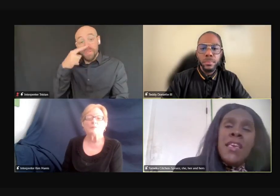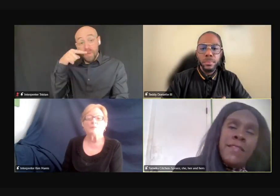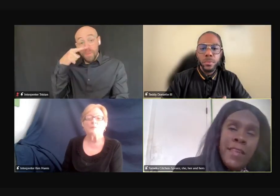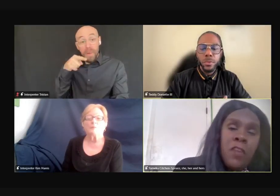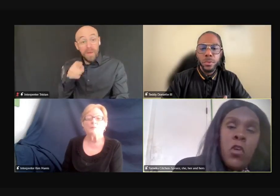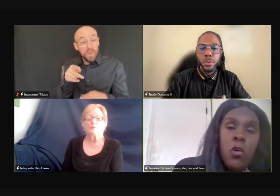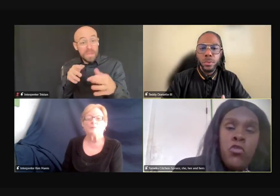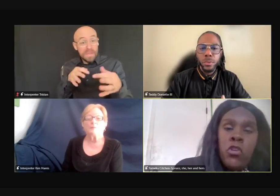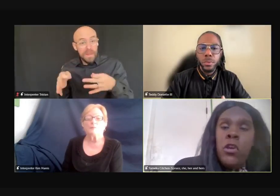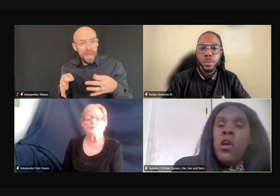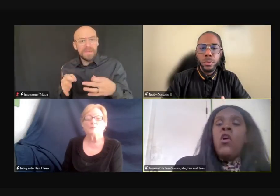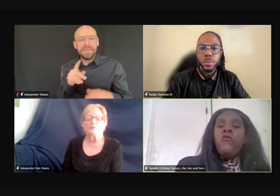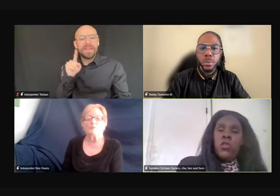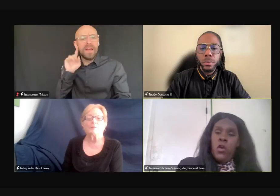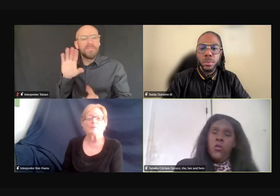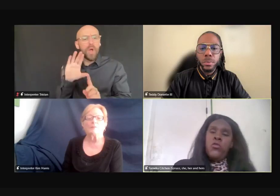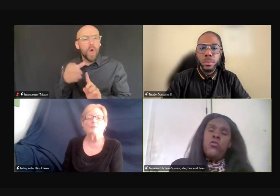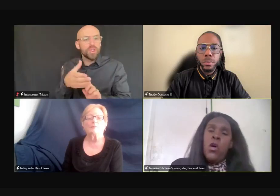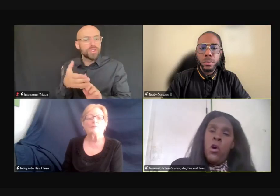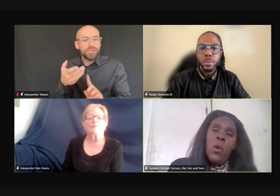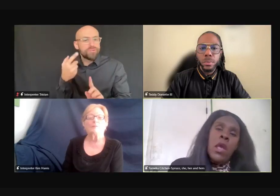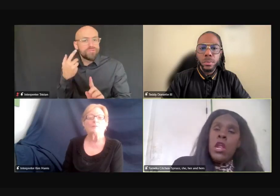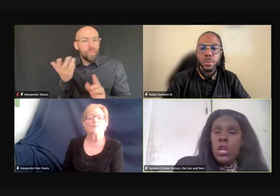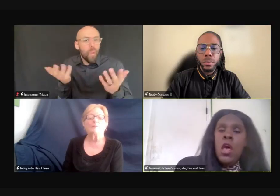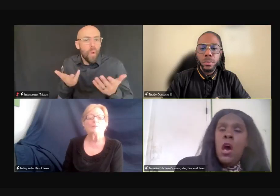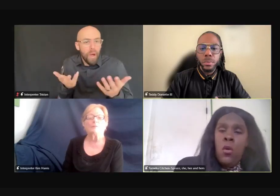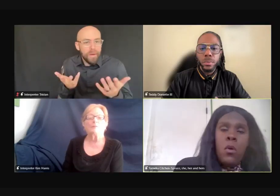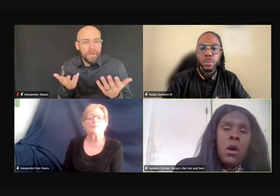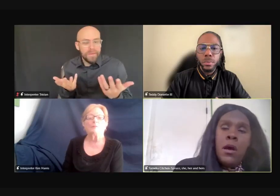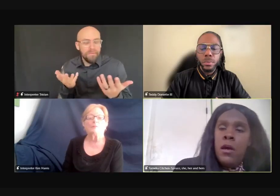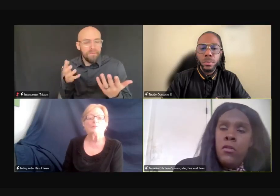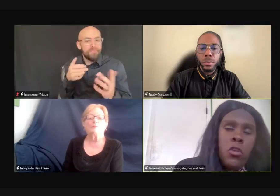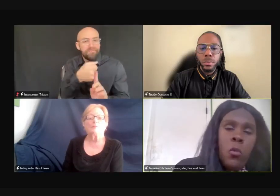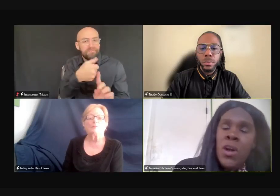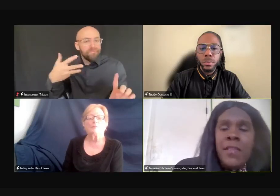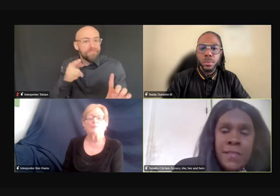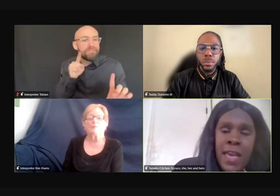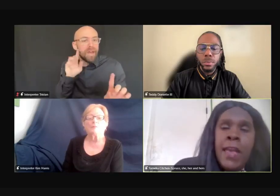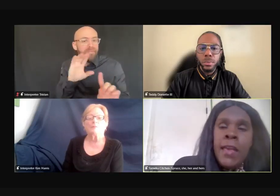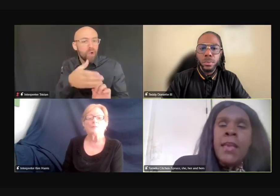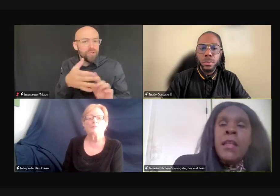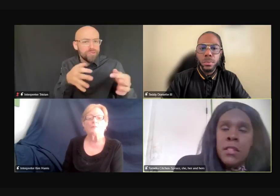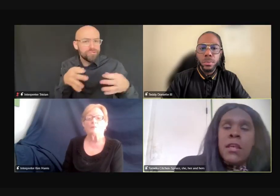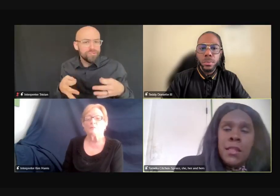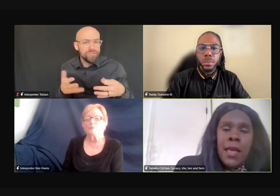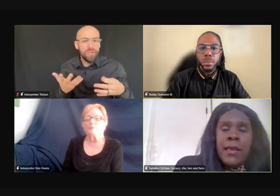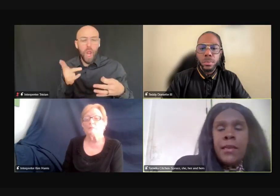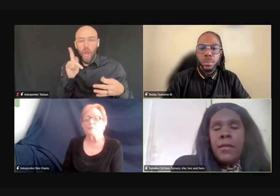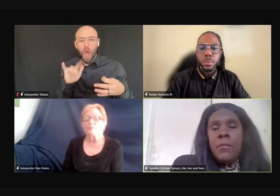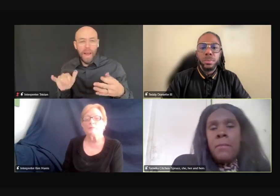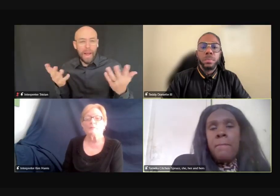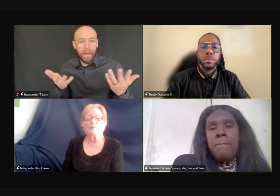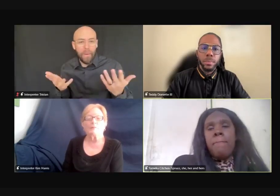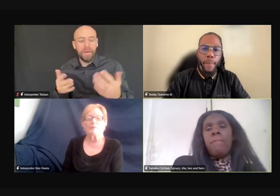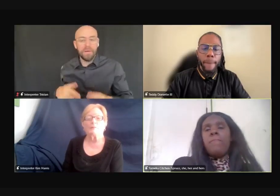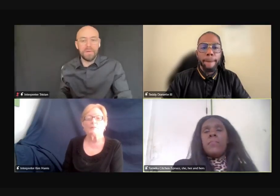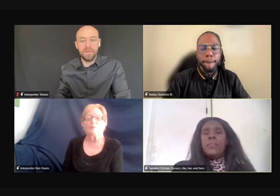what is deaf culture for those who don't know, you know, what does that look like?